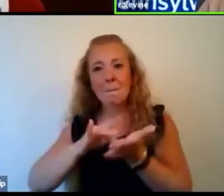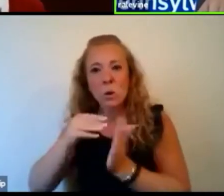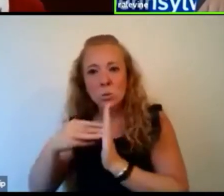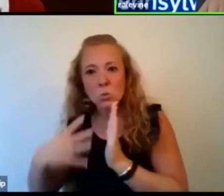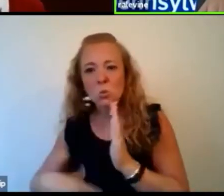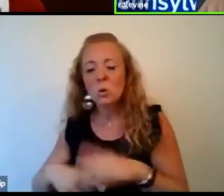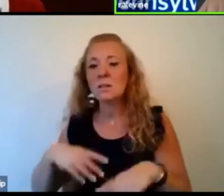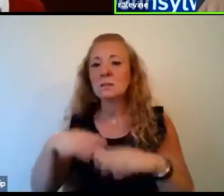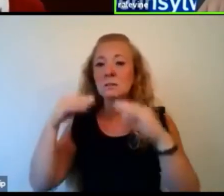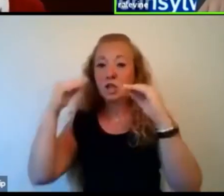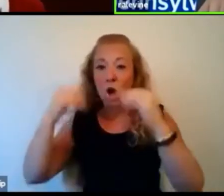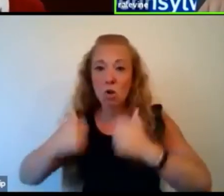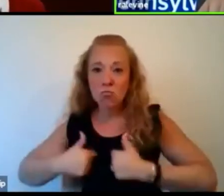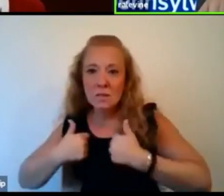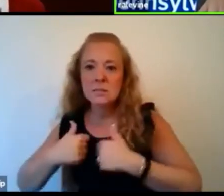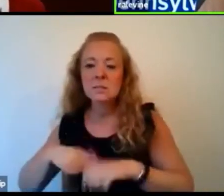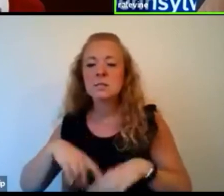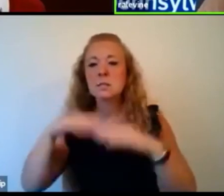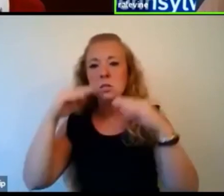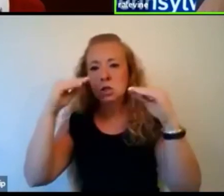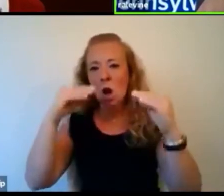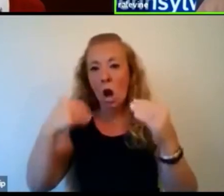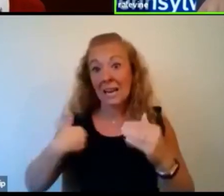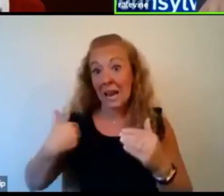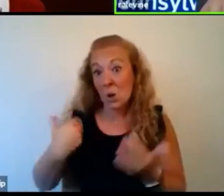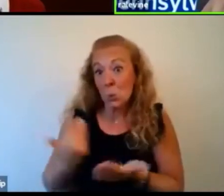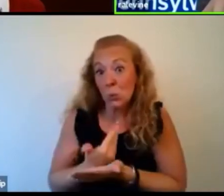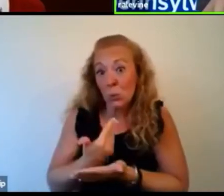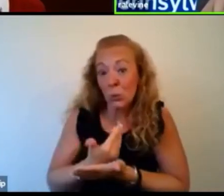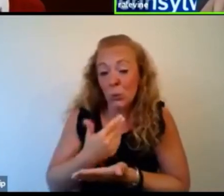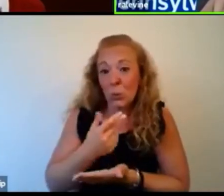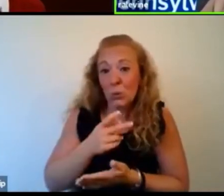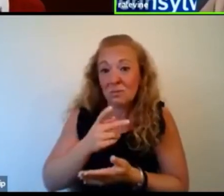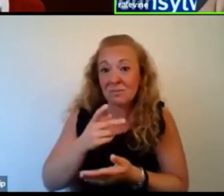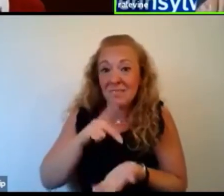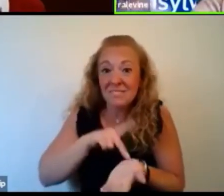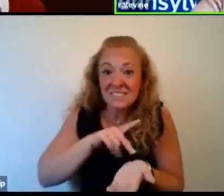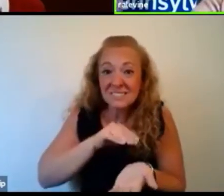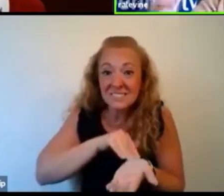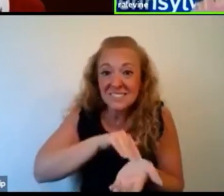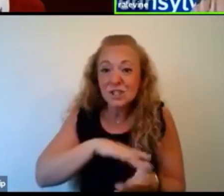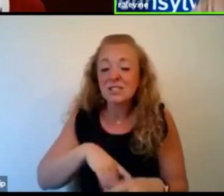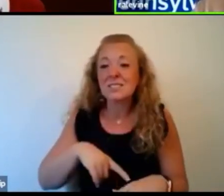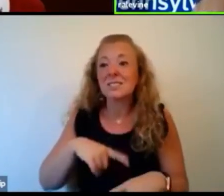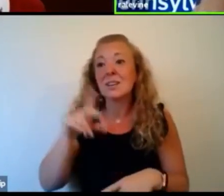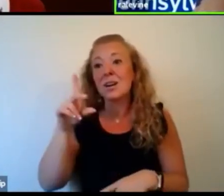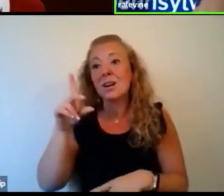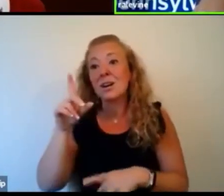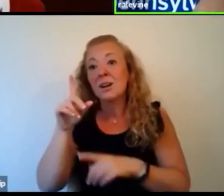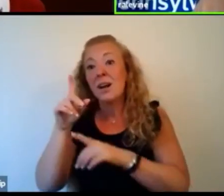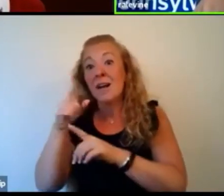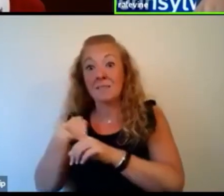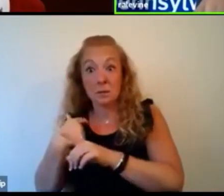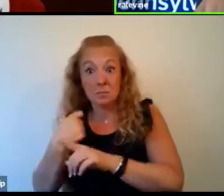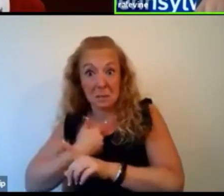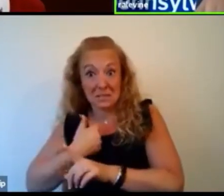and residents and then younger physicians and then mentor and then giving lectures and things like that. Uh, but the other